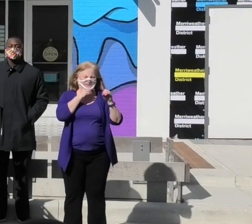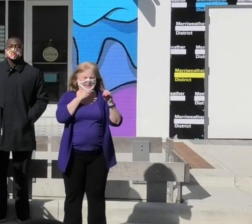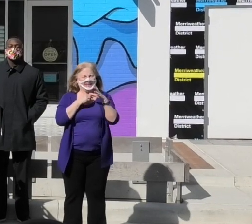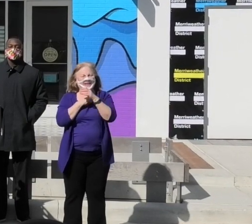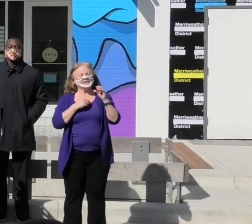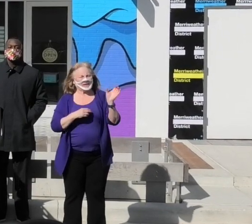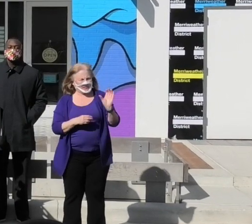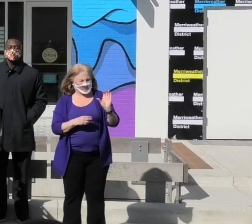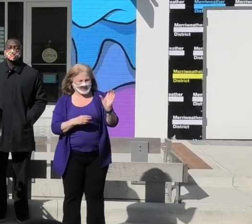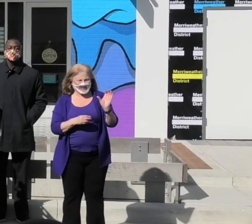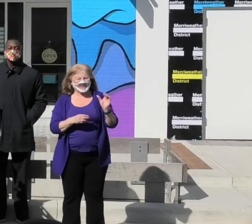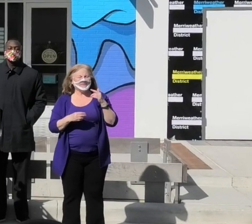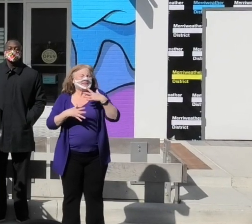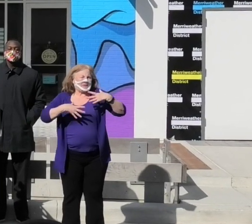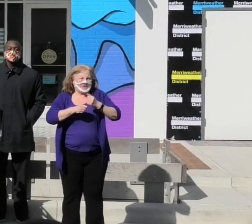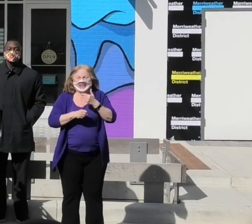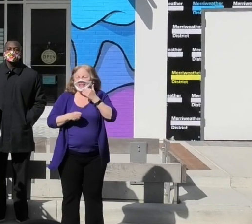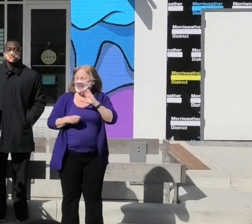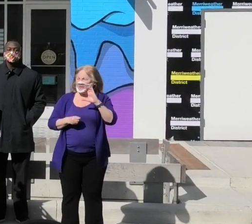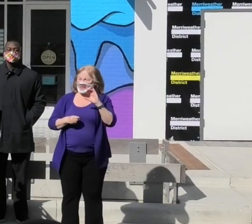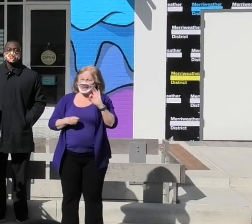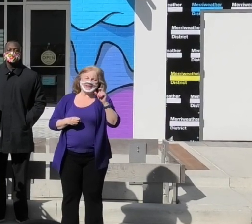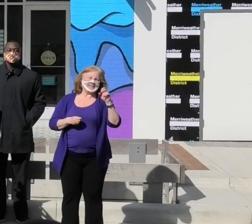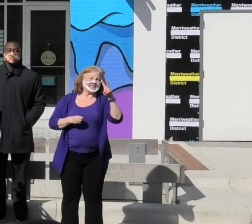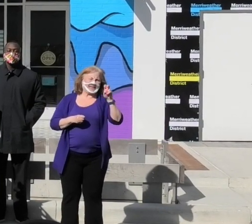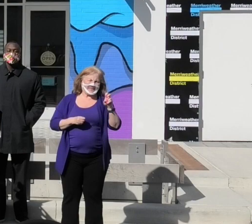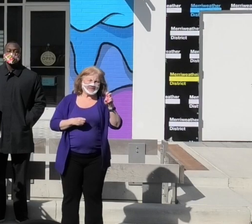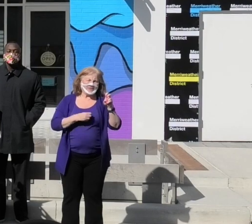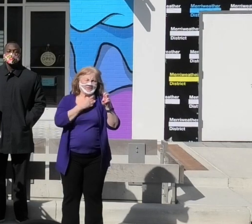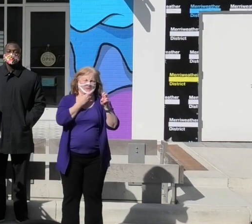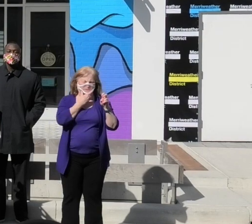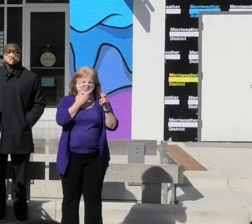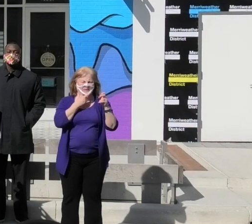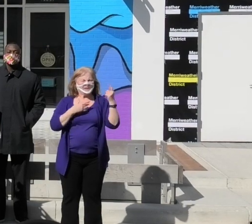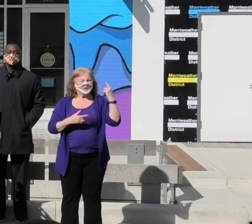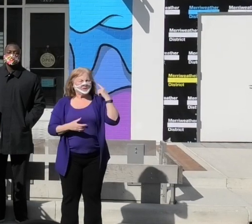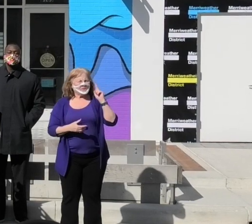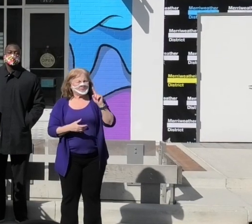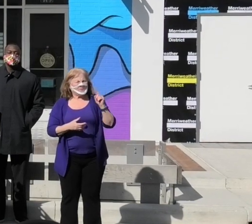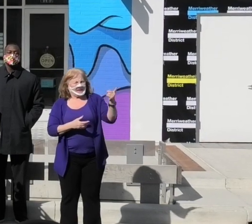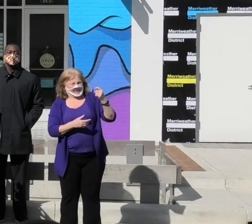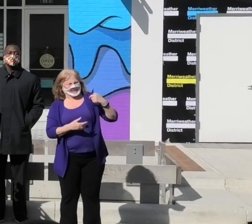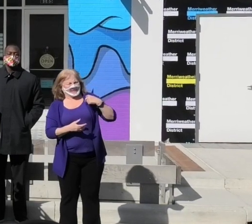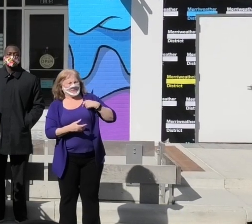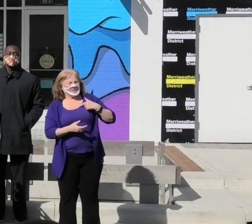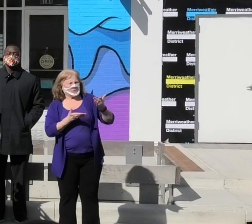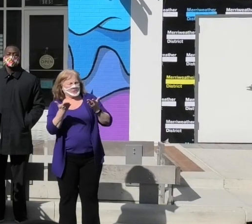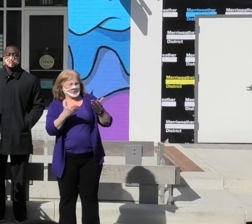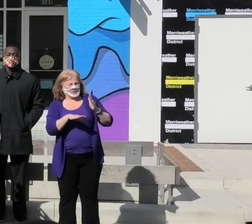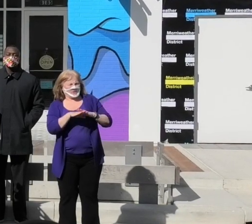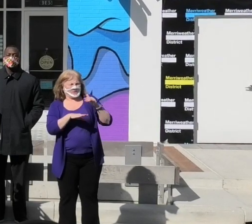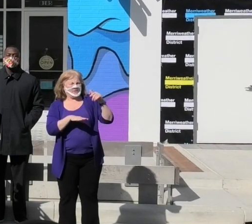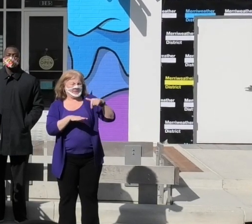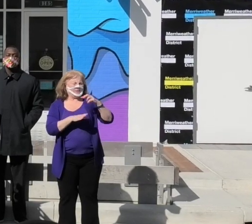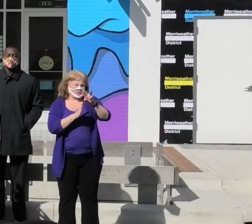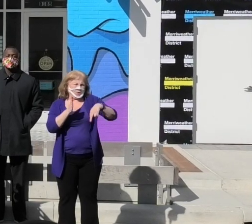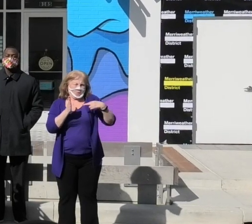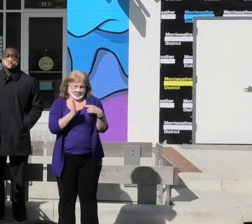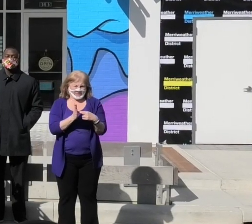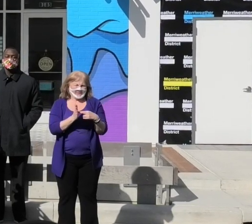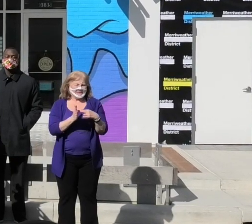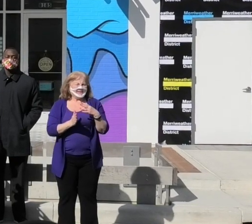Let me just say really briefly, thank you to the county executive for asking me to serve in this role.